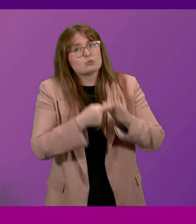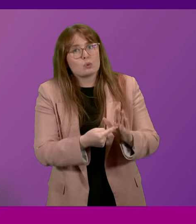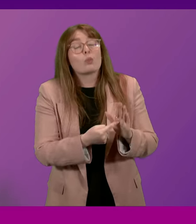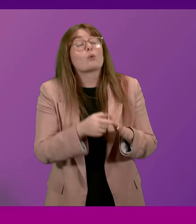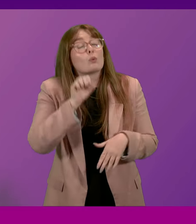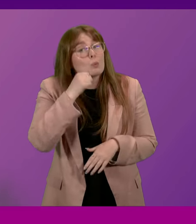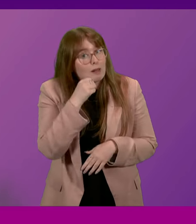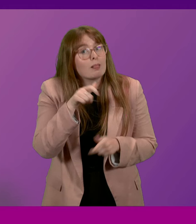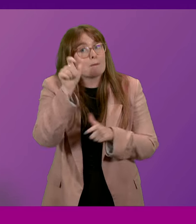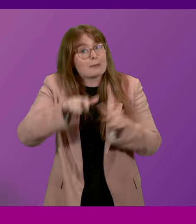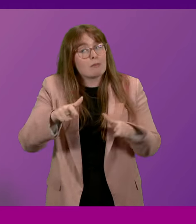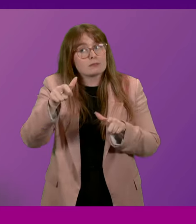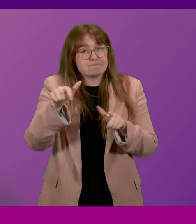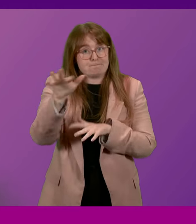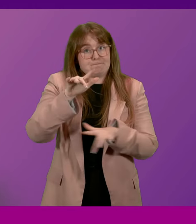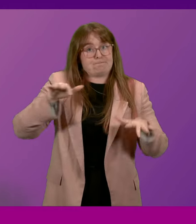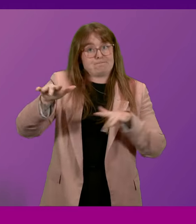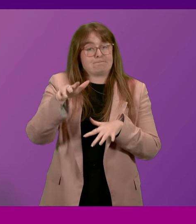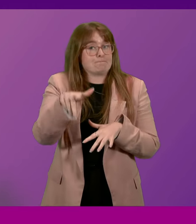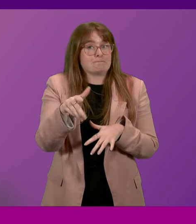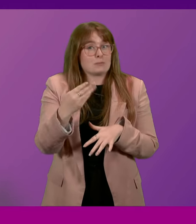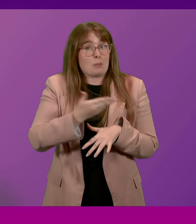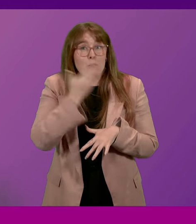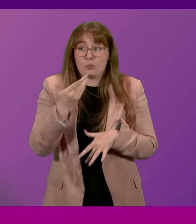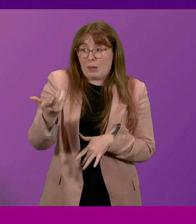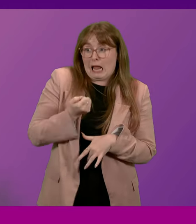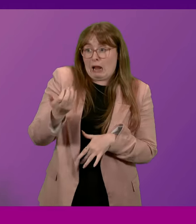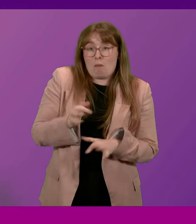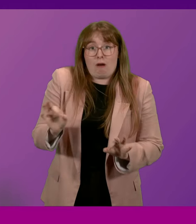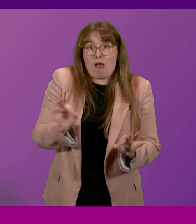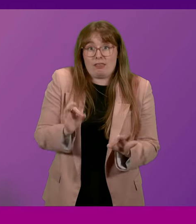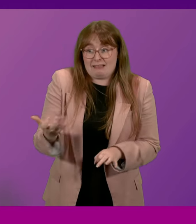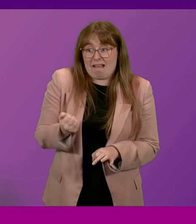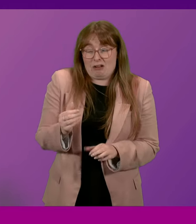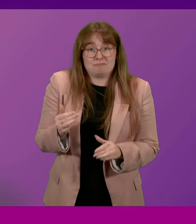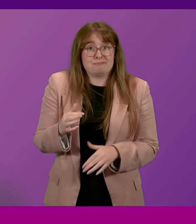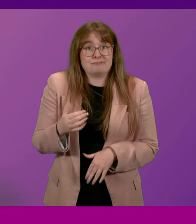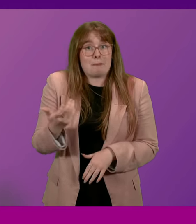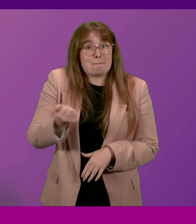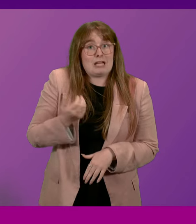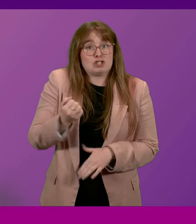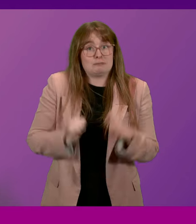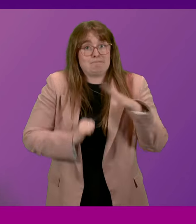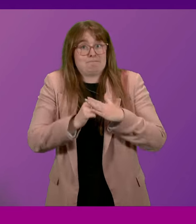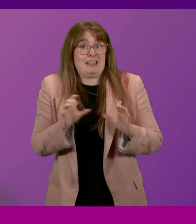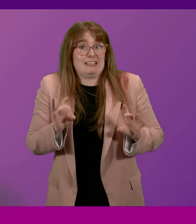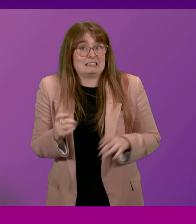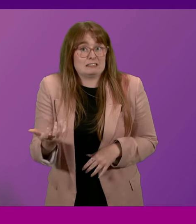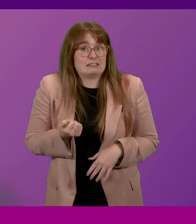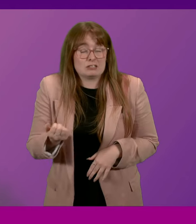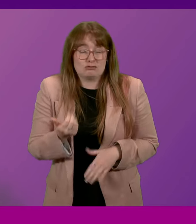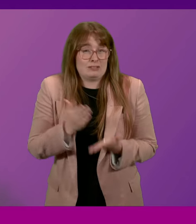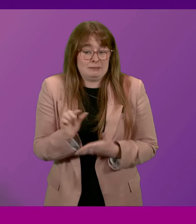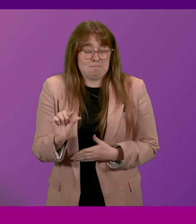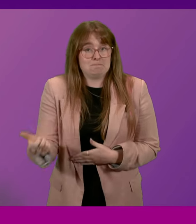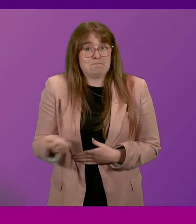will be individuals who are not on particularly high incomes that are just above the pension credit threshold which is not a very high